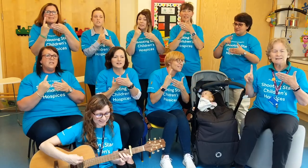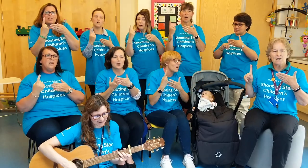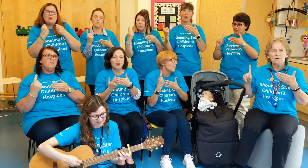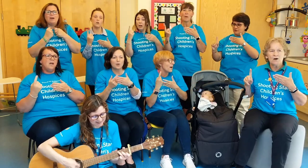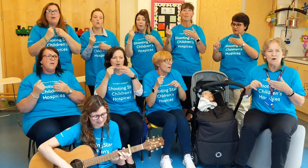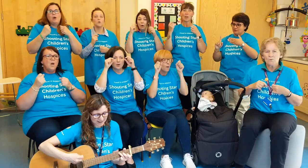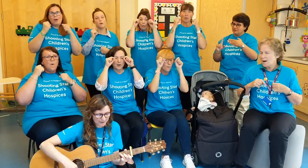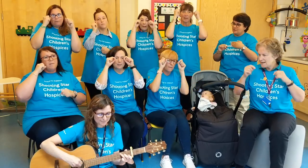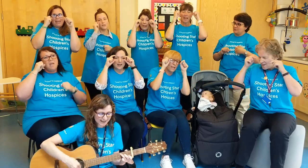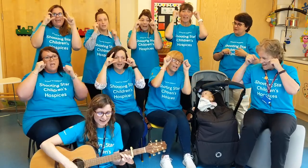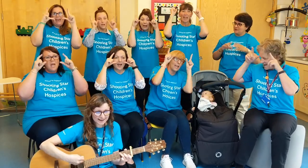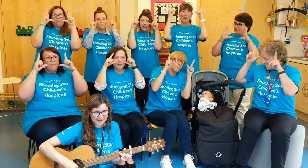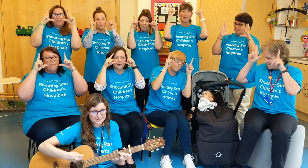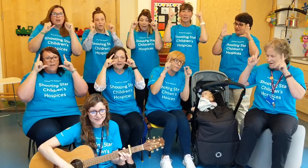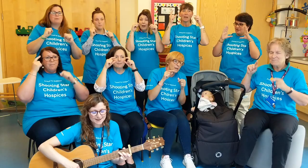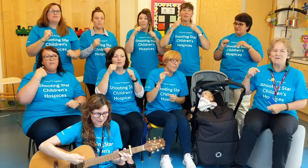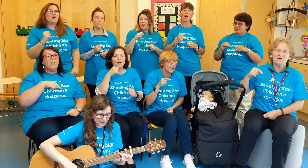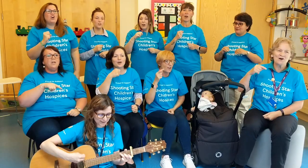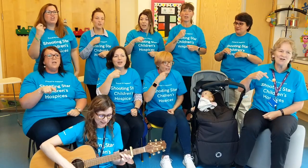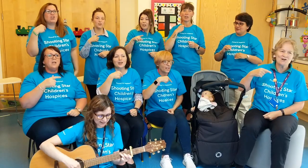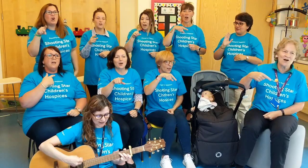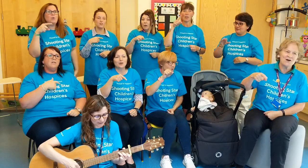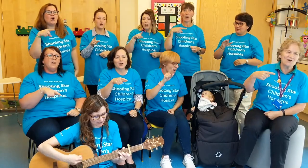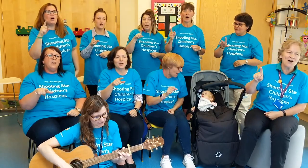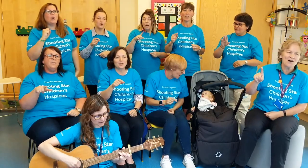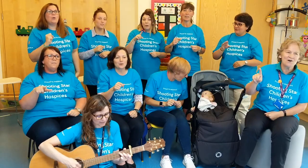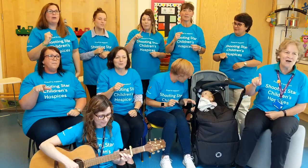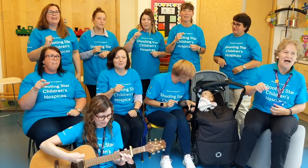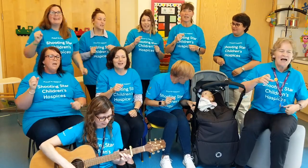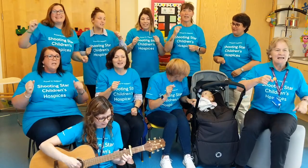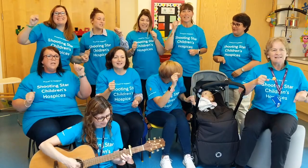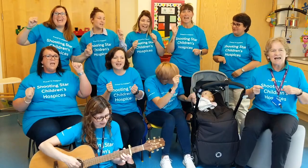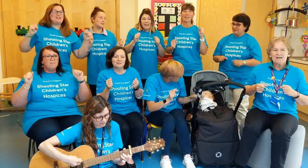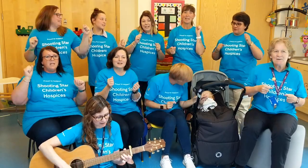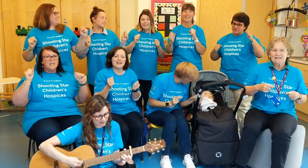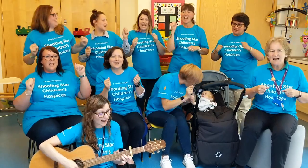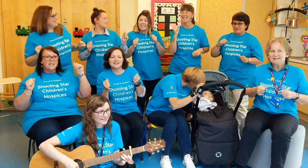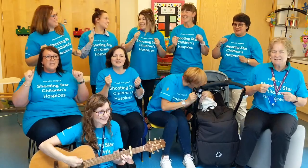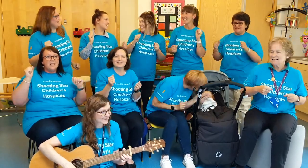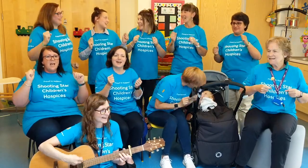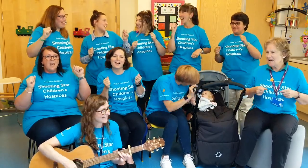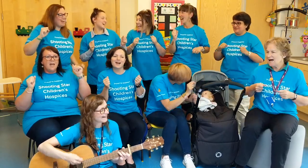solo. Wake me up before you go-go, and take me dancing tonight.